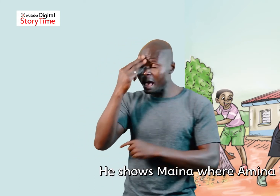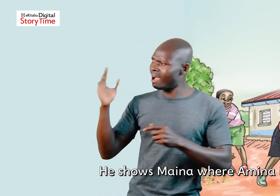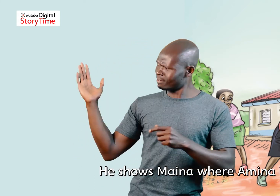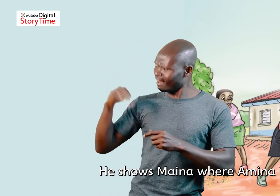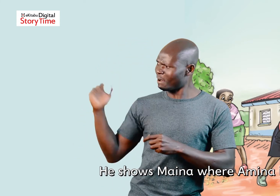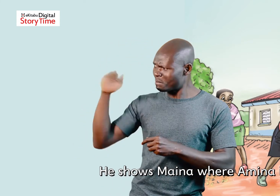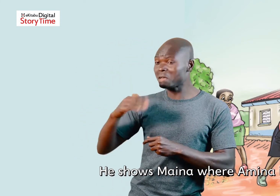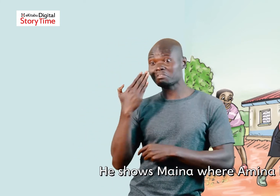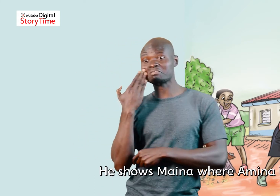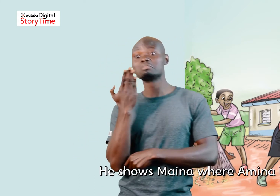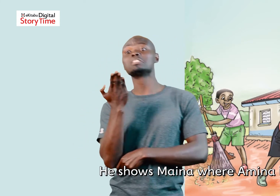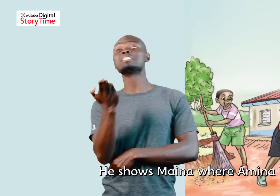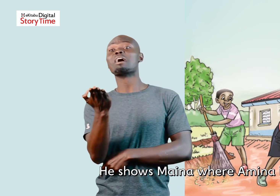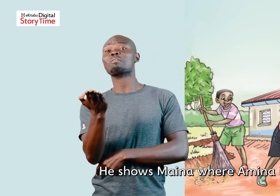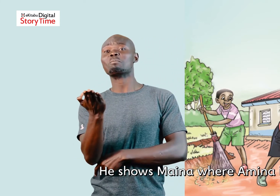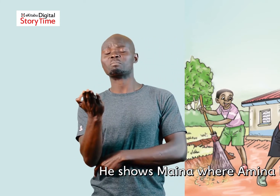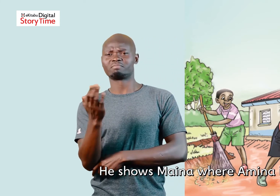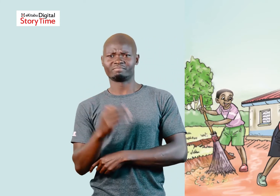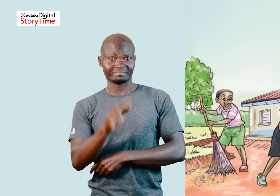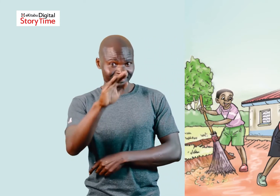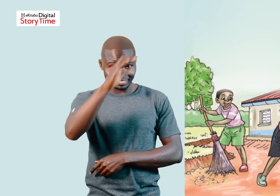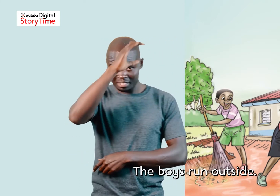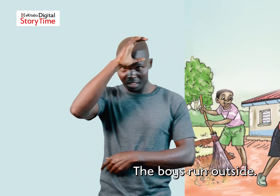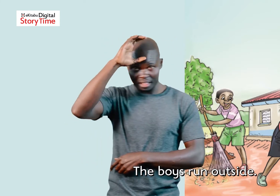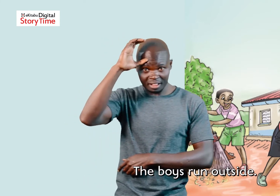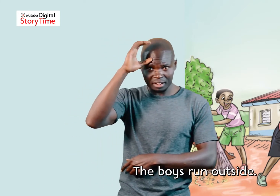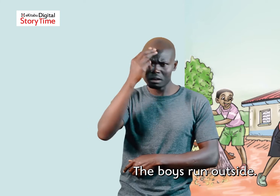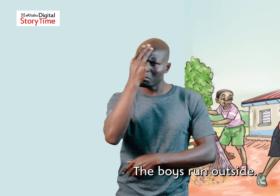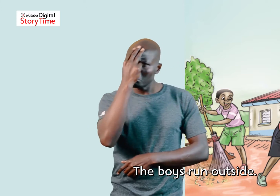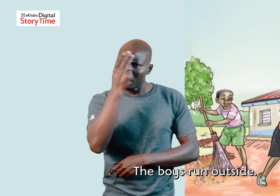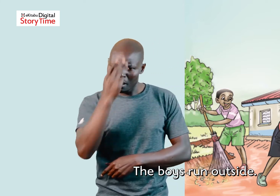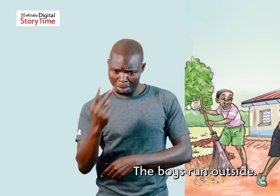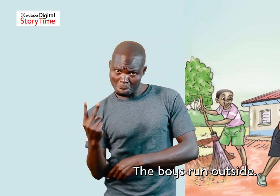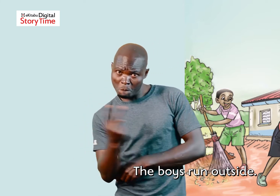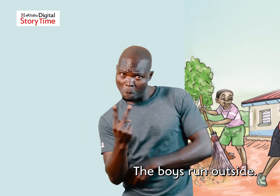He shows Maina where Amina is The boys run outside